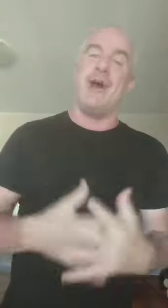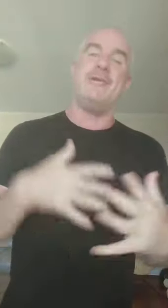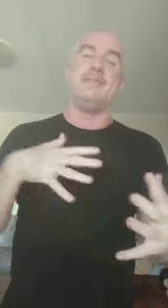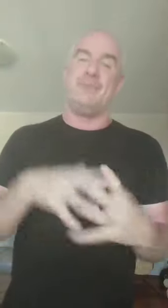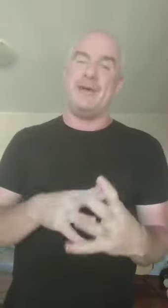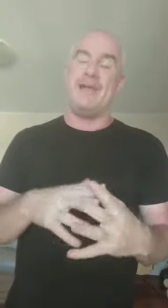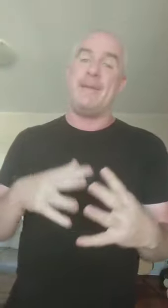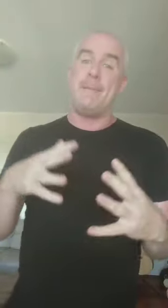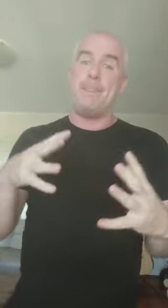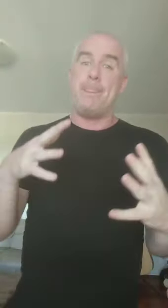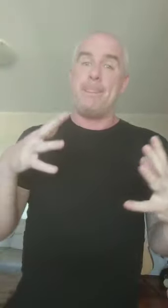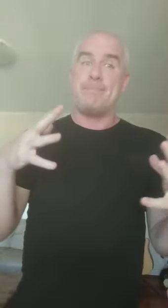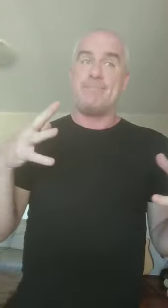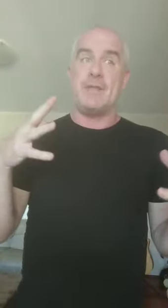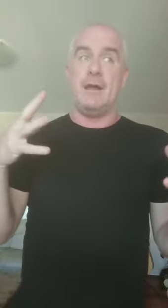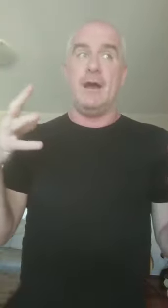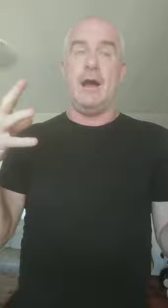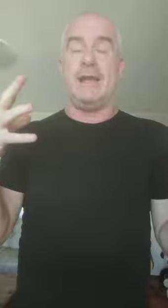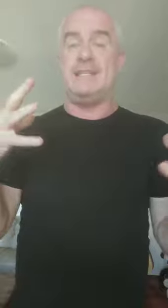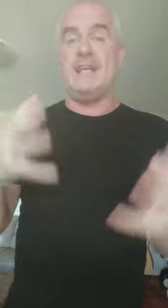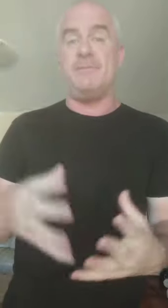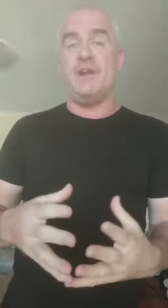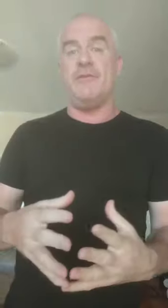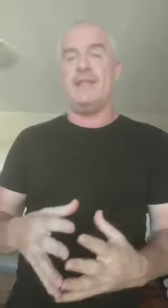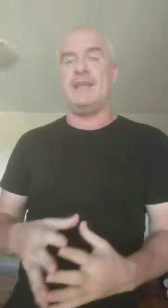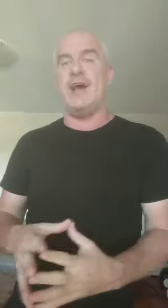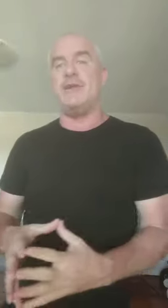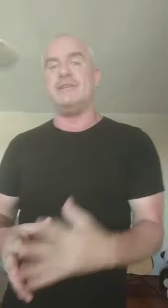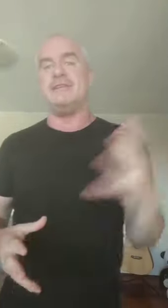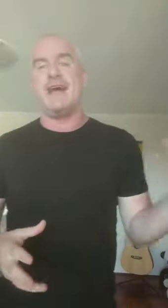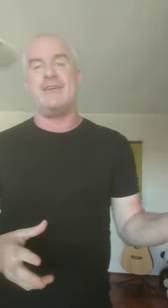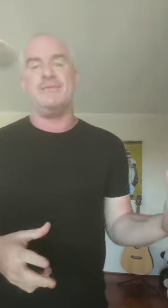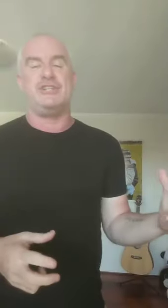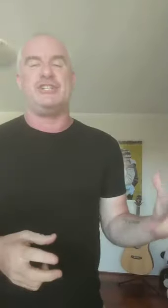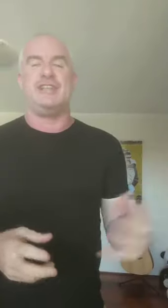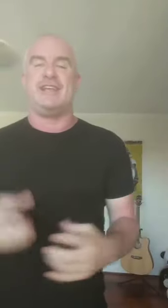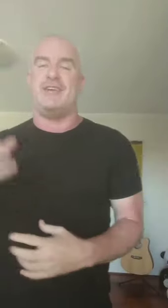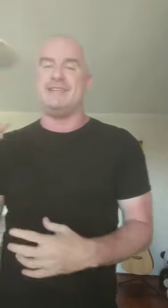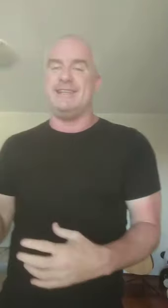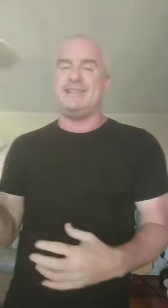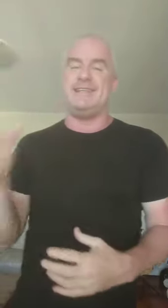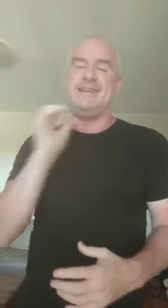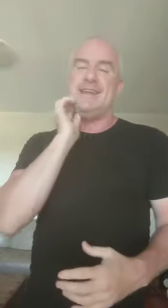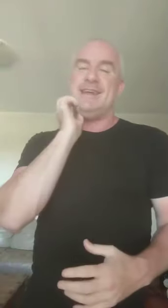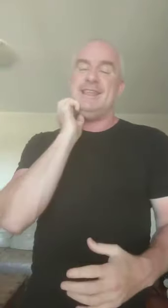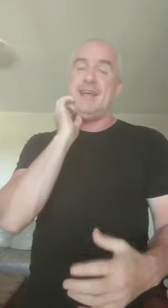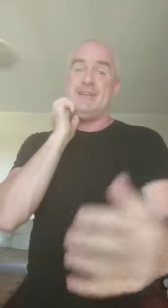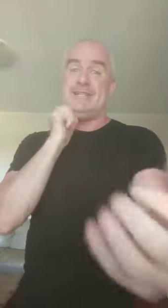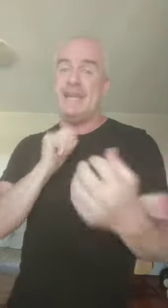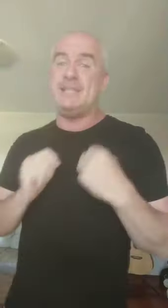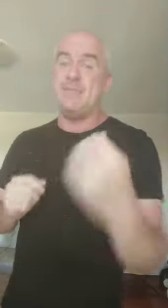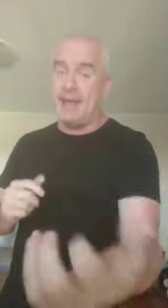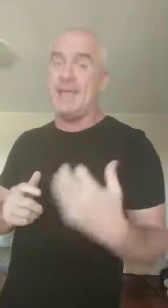going to be accepting of it, they're going to take on my shit, they're going to listen, they're going to teach me